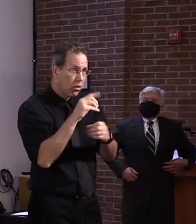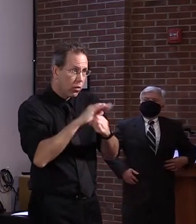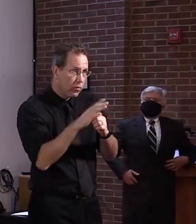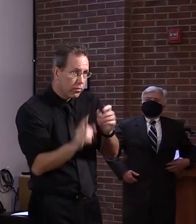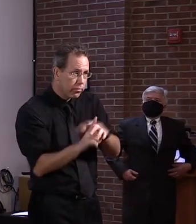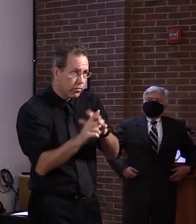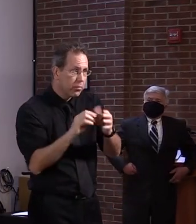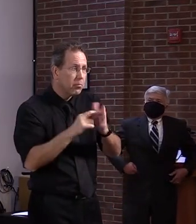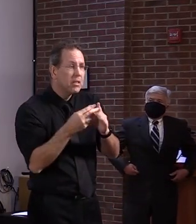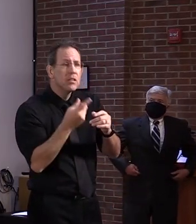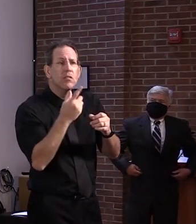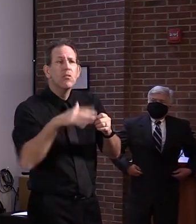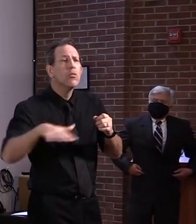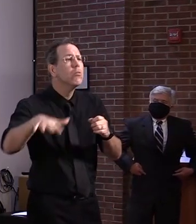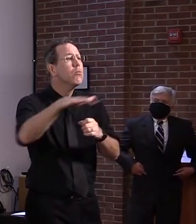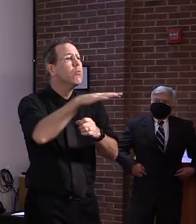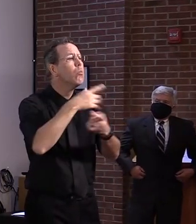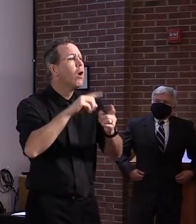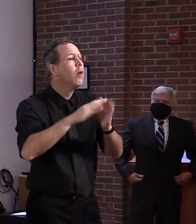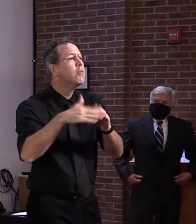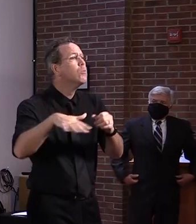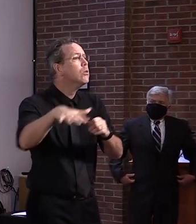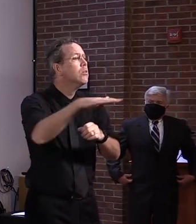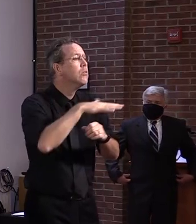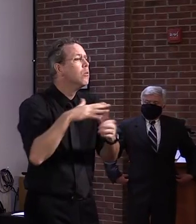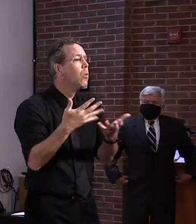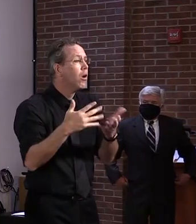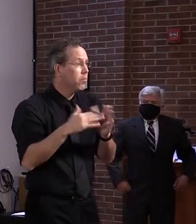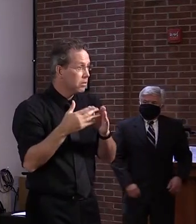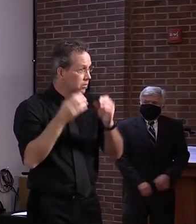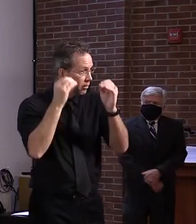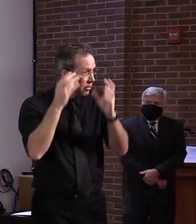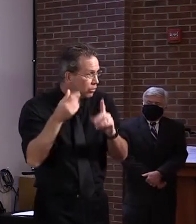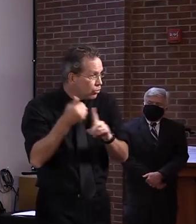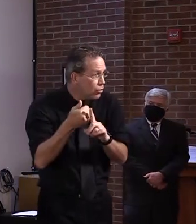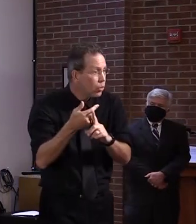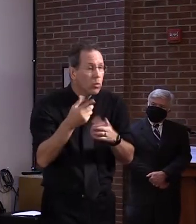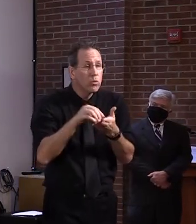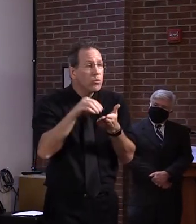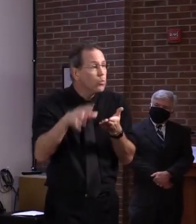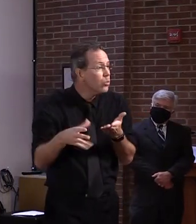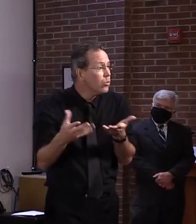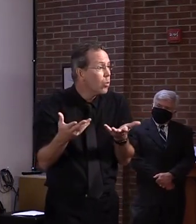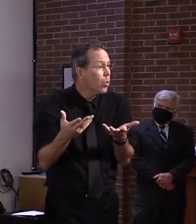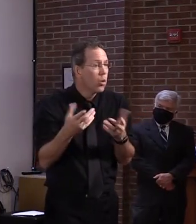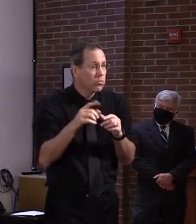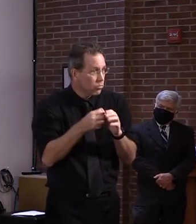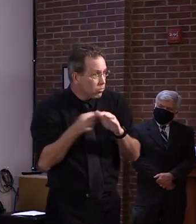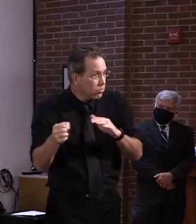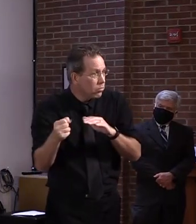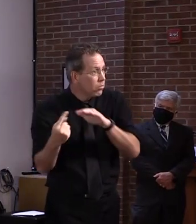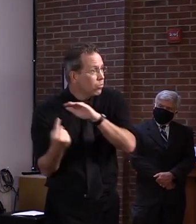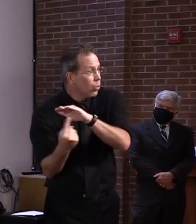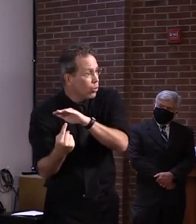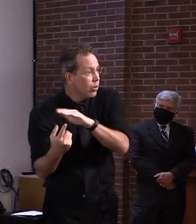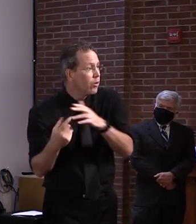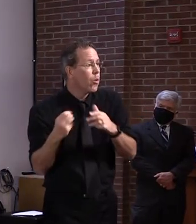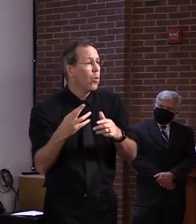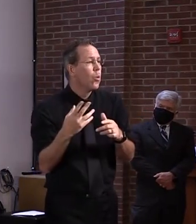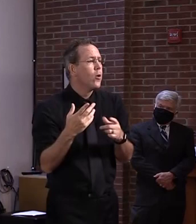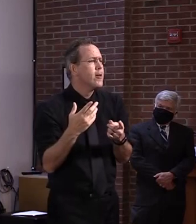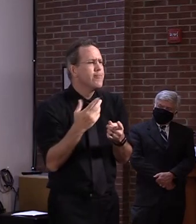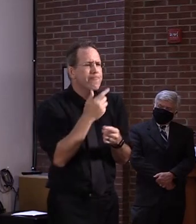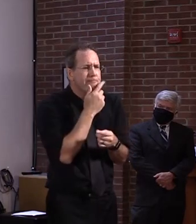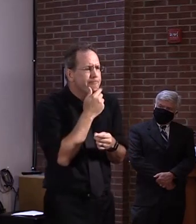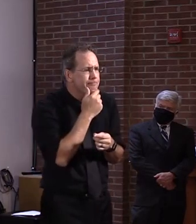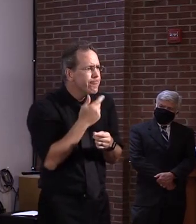it might be just isolating a teacher or a student or both, whether it might be a small number of students, whether it might be a